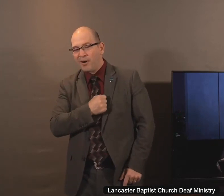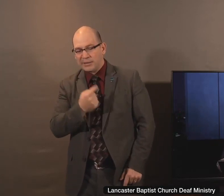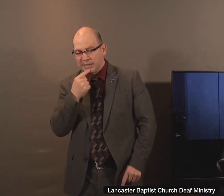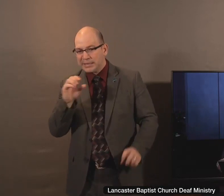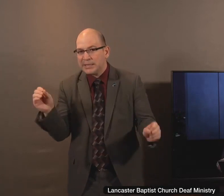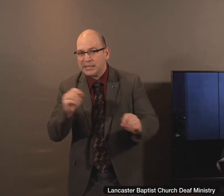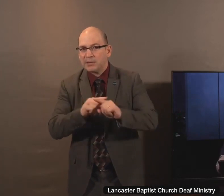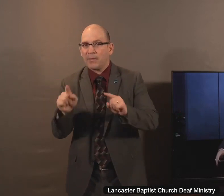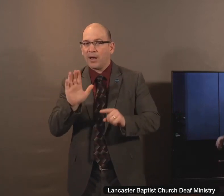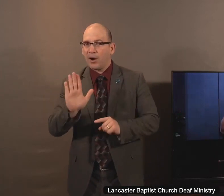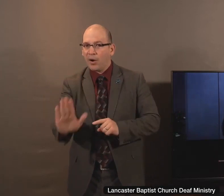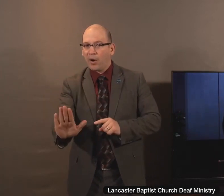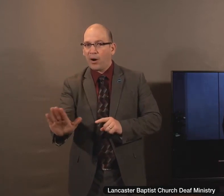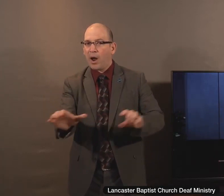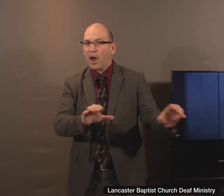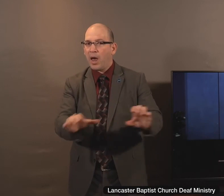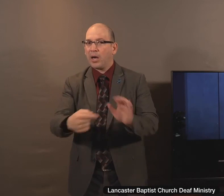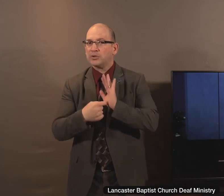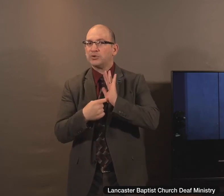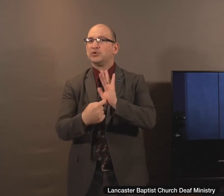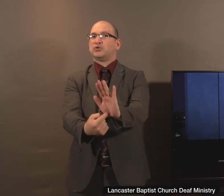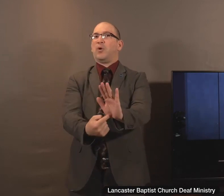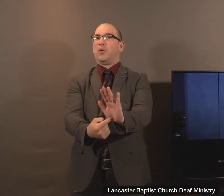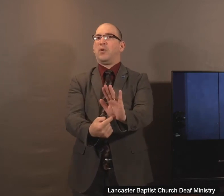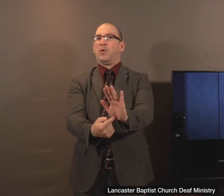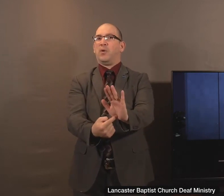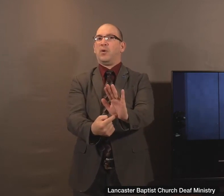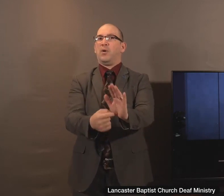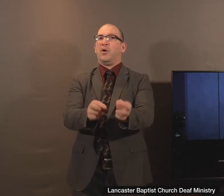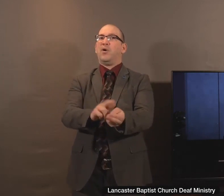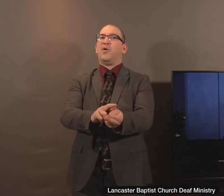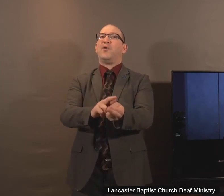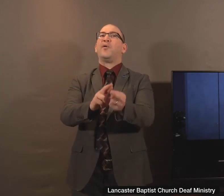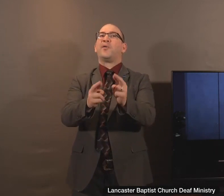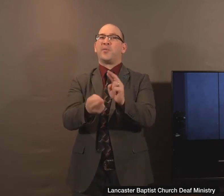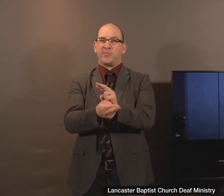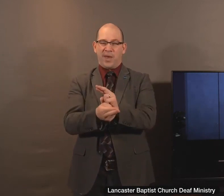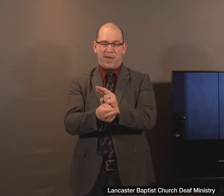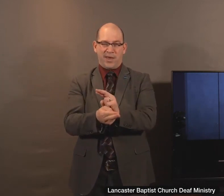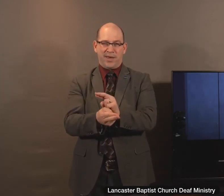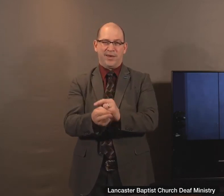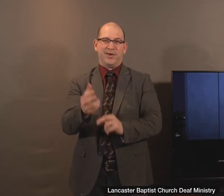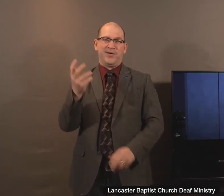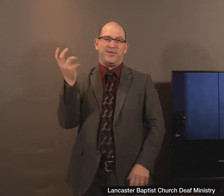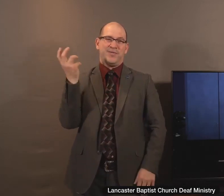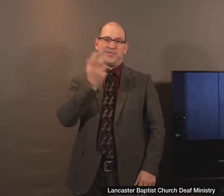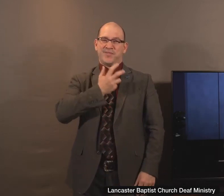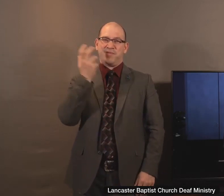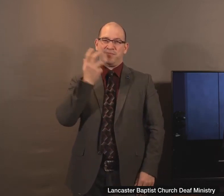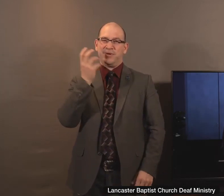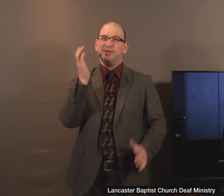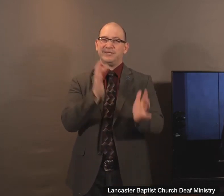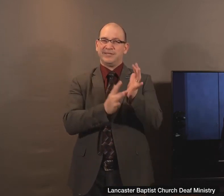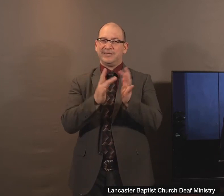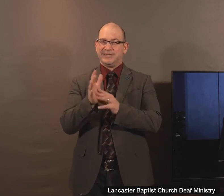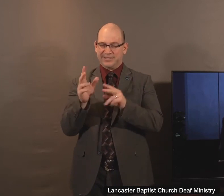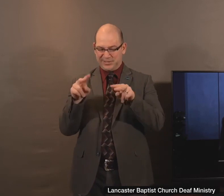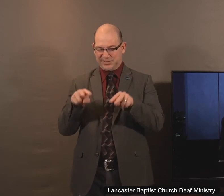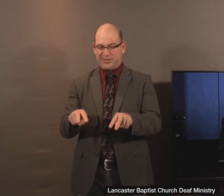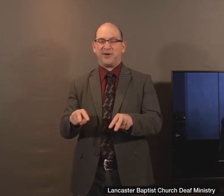though this was all new to her, it was so wonderful for Jesus Christ to observe. Now, I would say